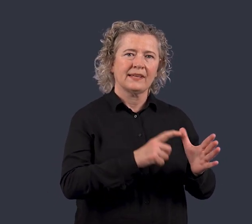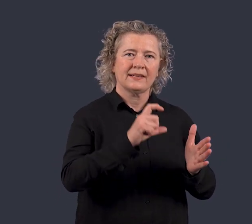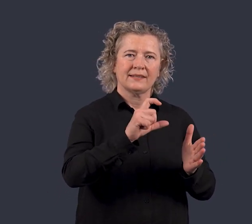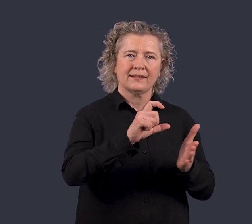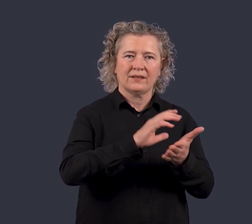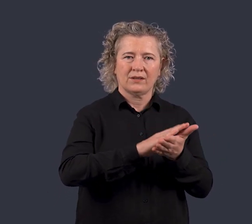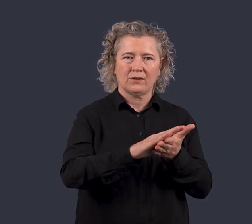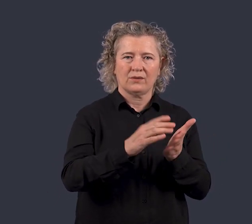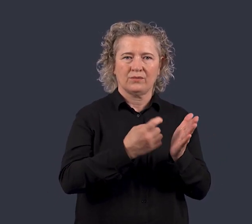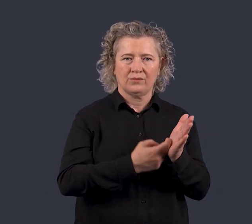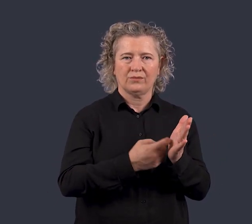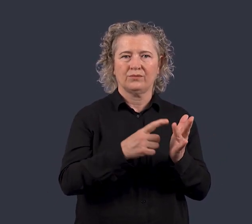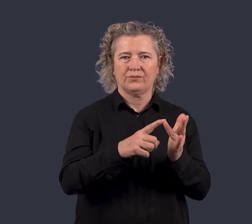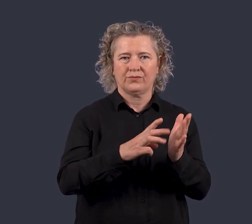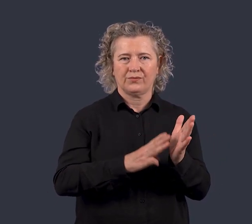And achromatopsia.